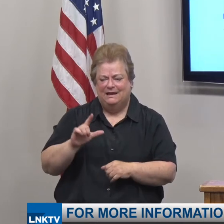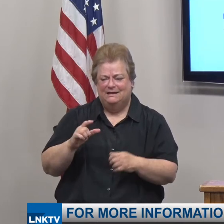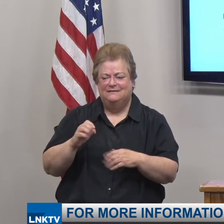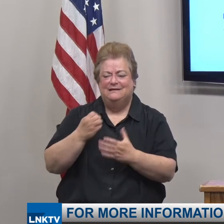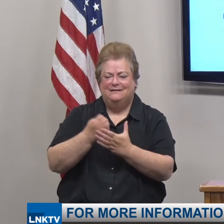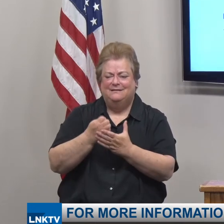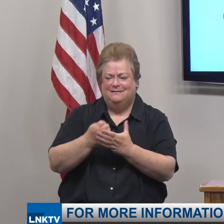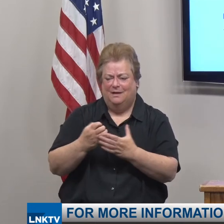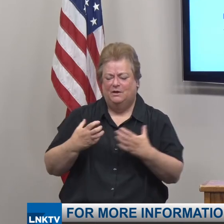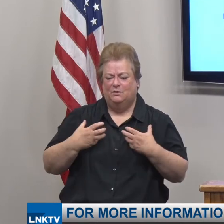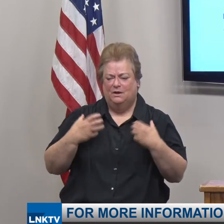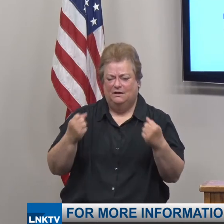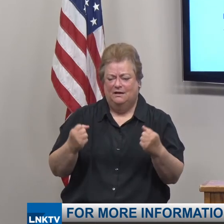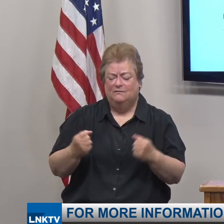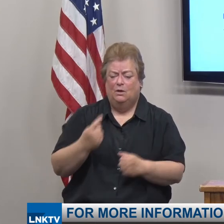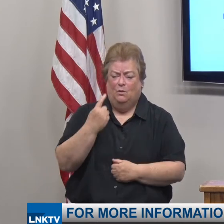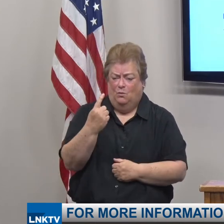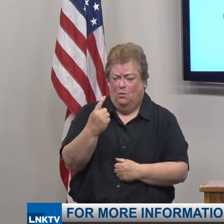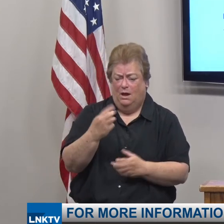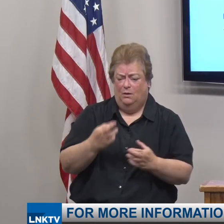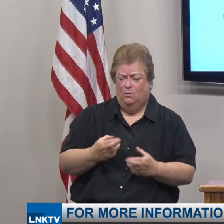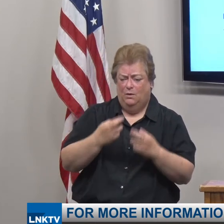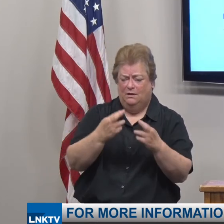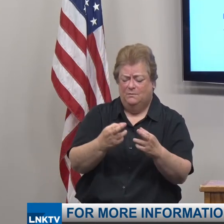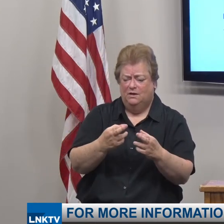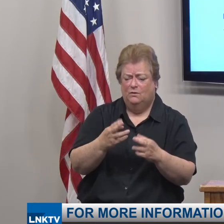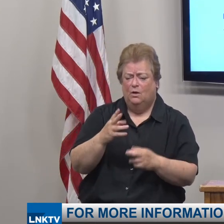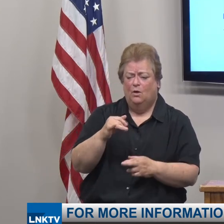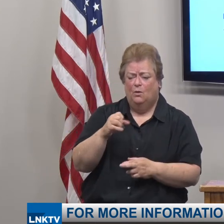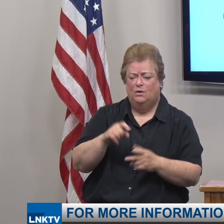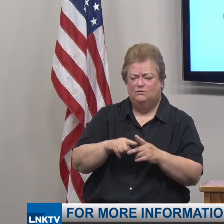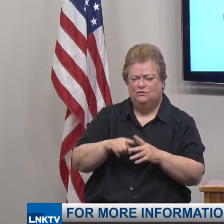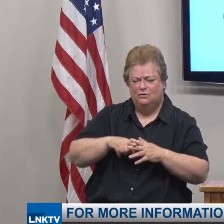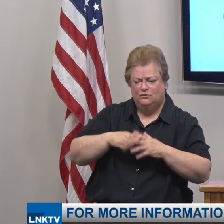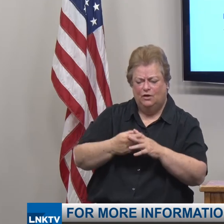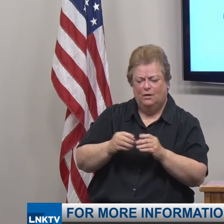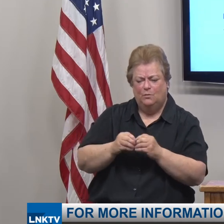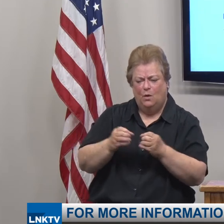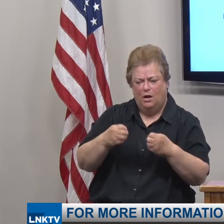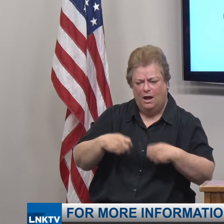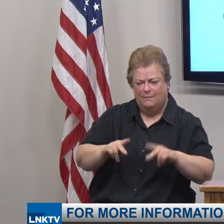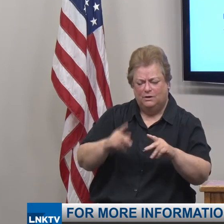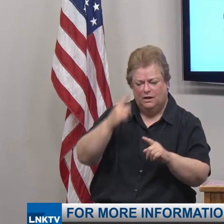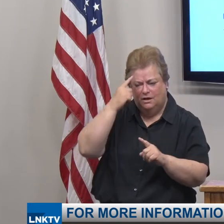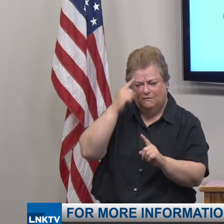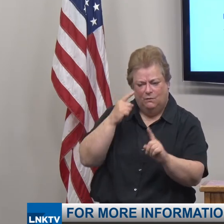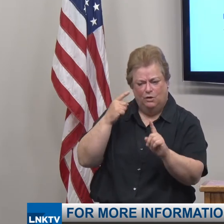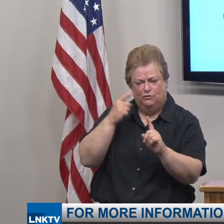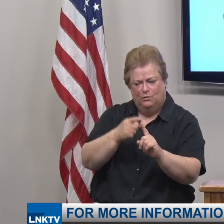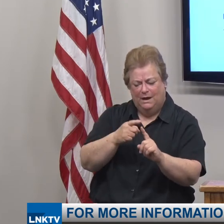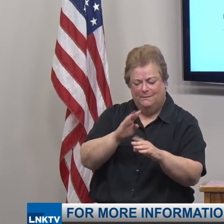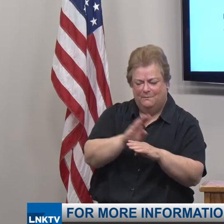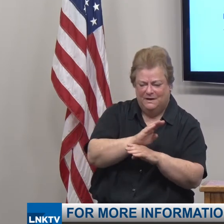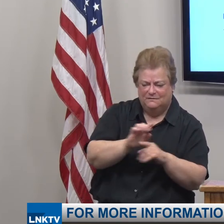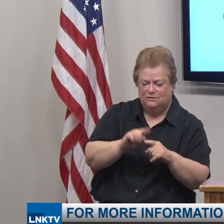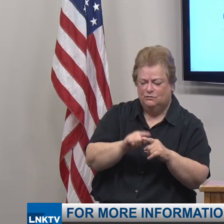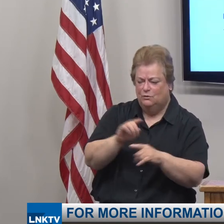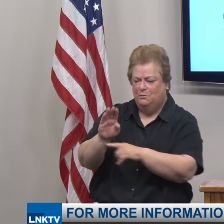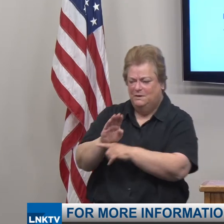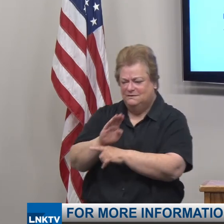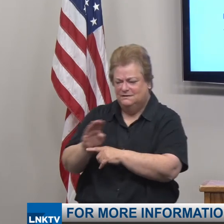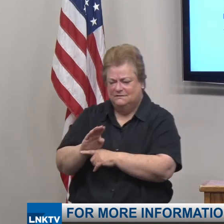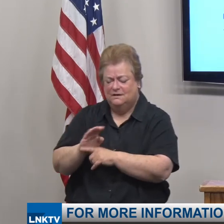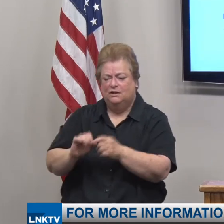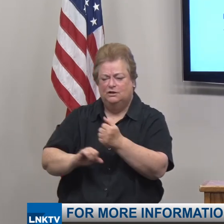recovery. One of those recommendations was to cultivate more opportunities for direct business to business or B2B